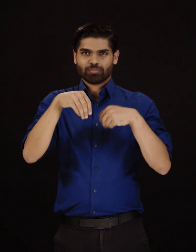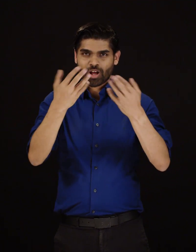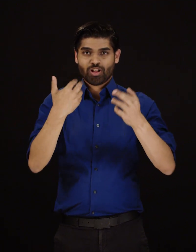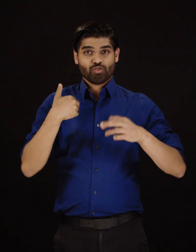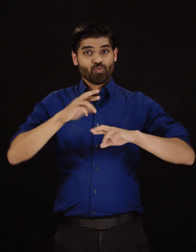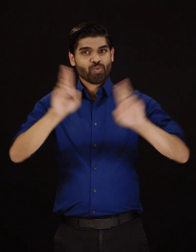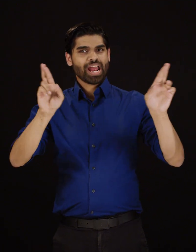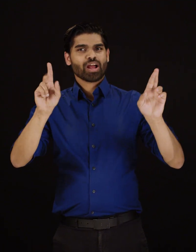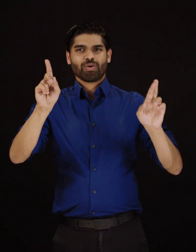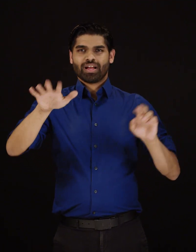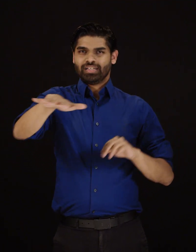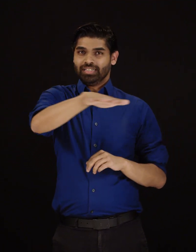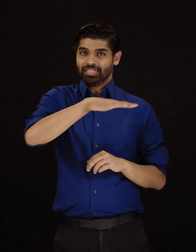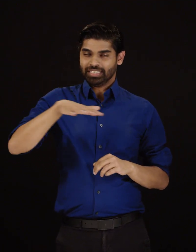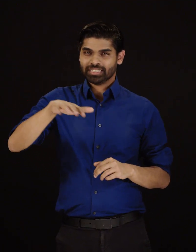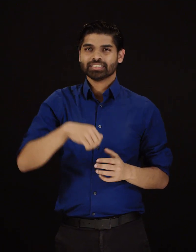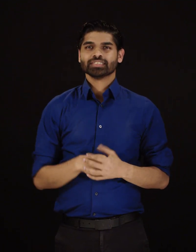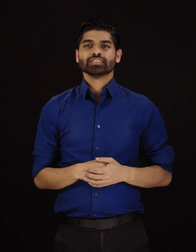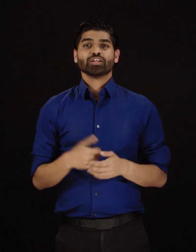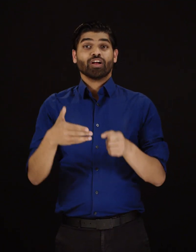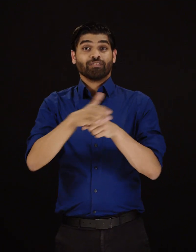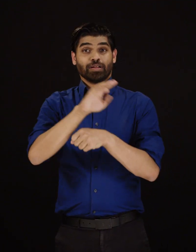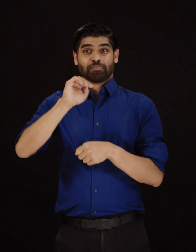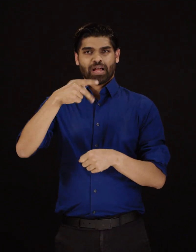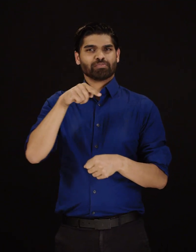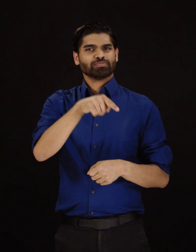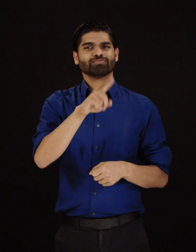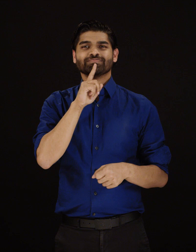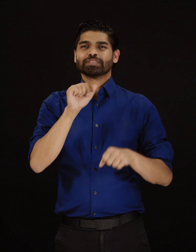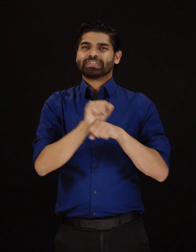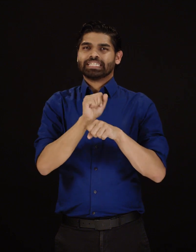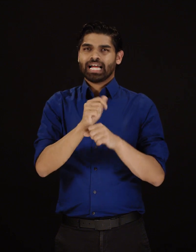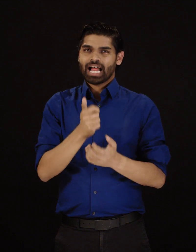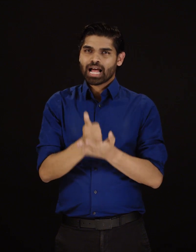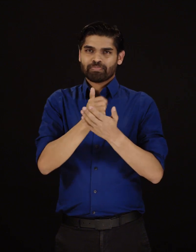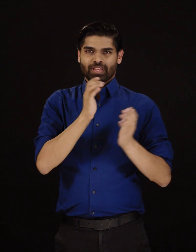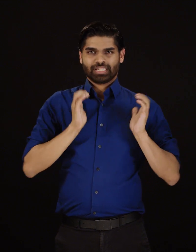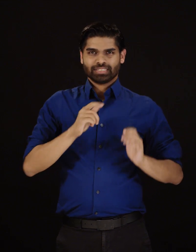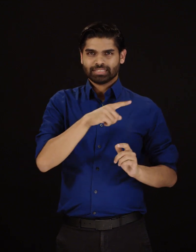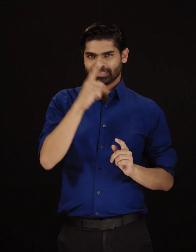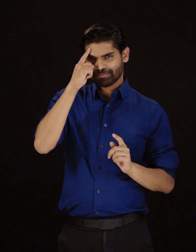whether a service provider's wireless service will be suitable in a particular geographical area.